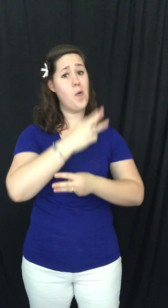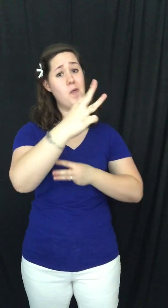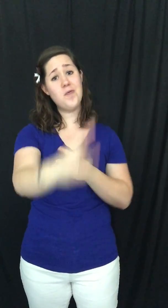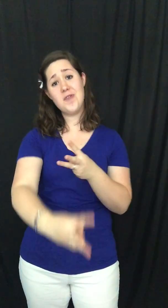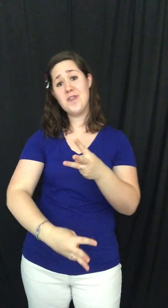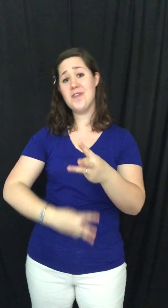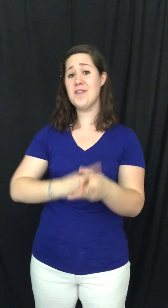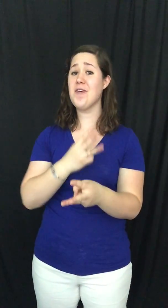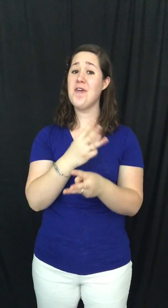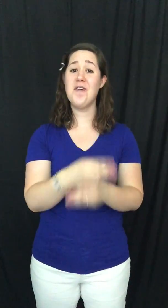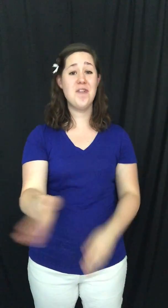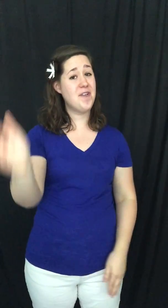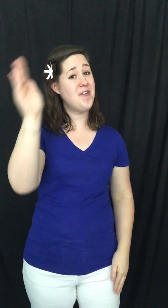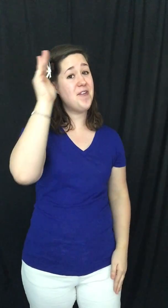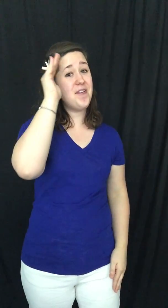nose